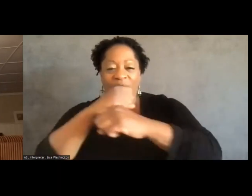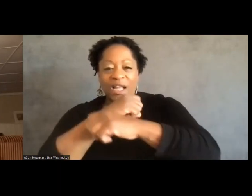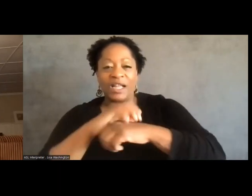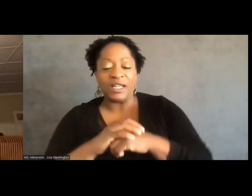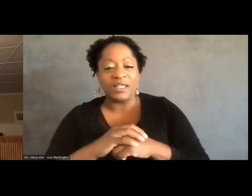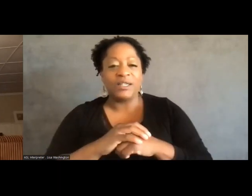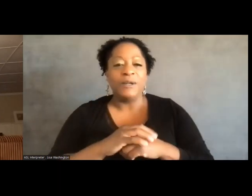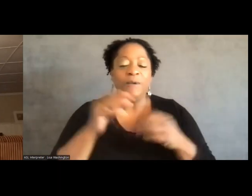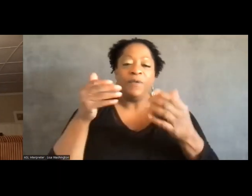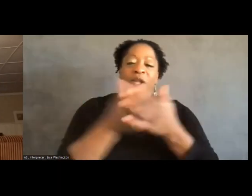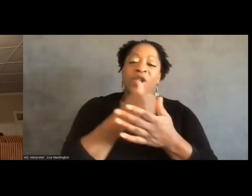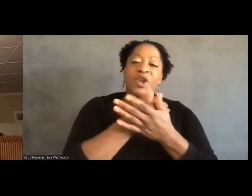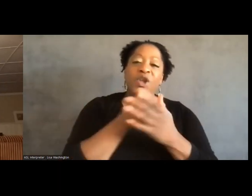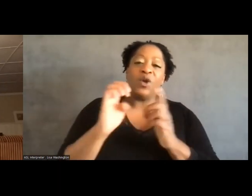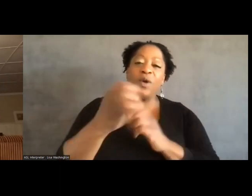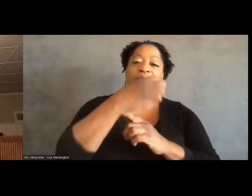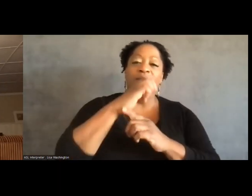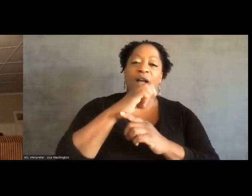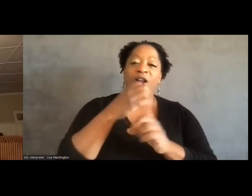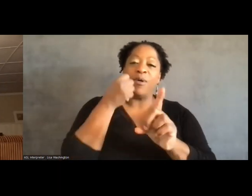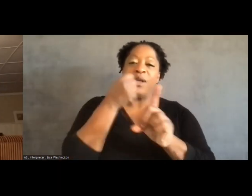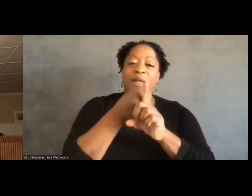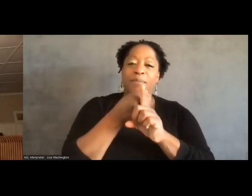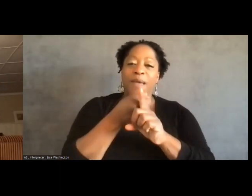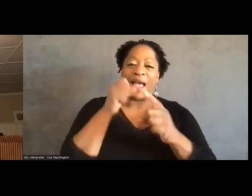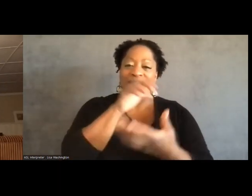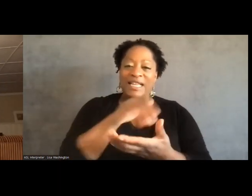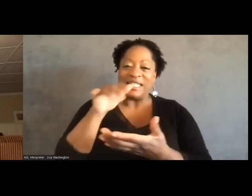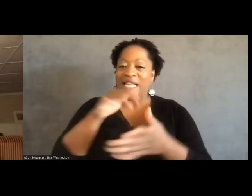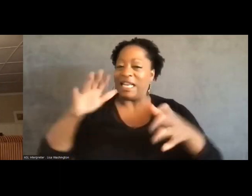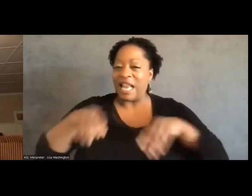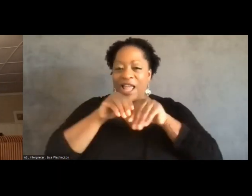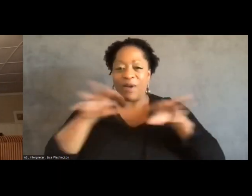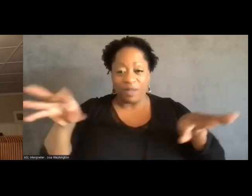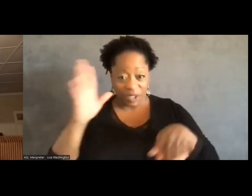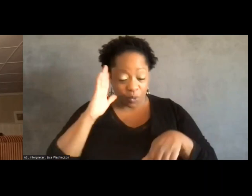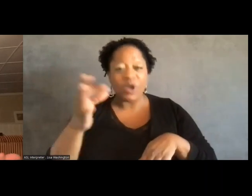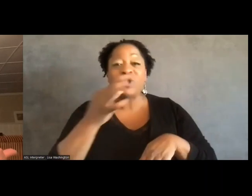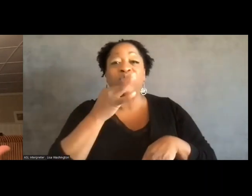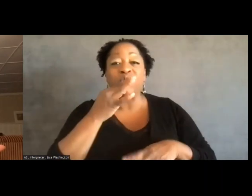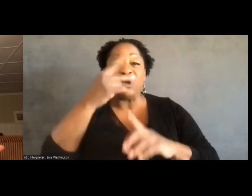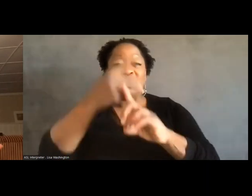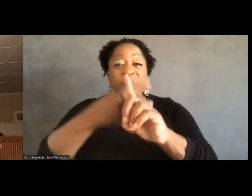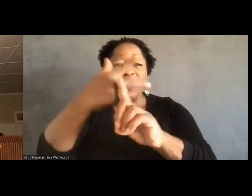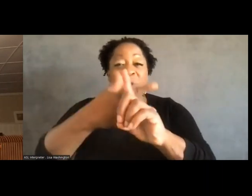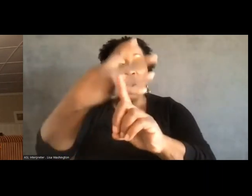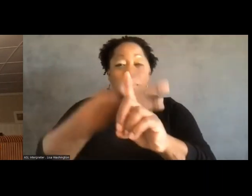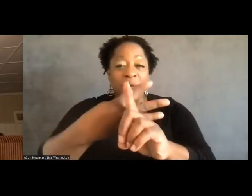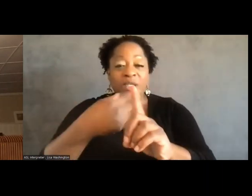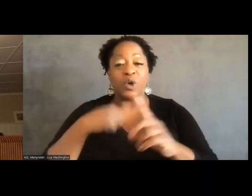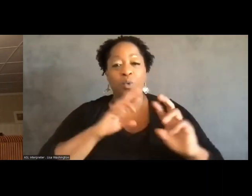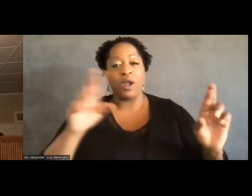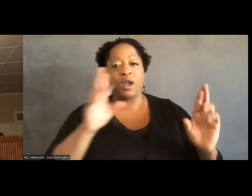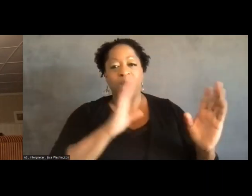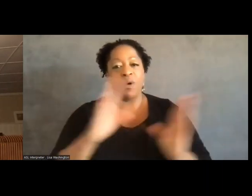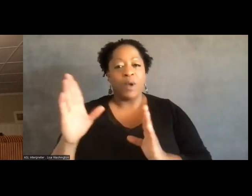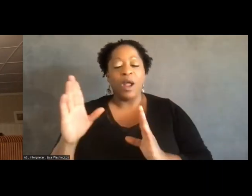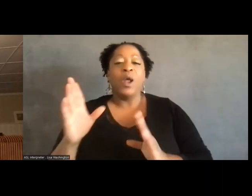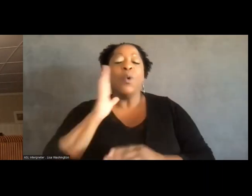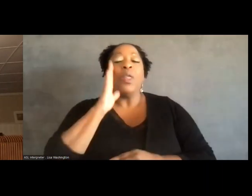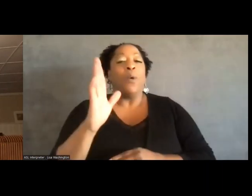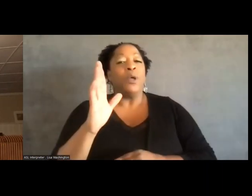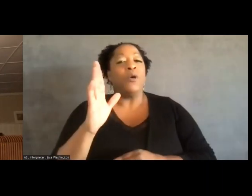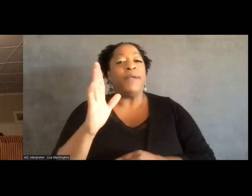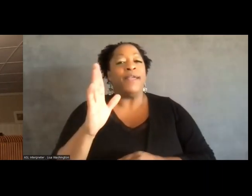environmental impact study hasn't been released yet. It probably will in the next couple months. And so we're gearing up for what no doubt will